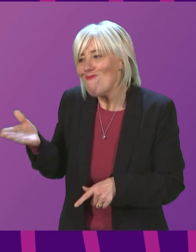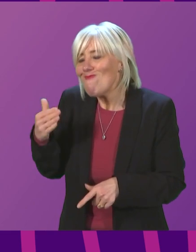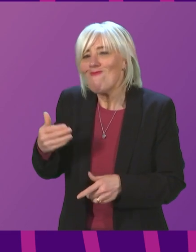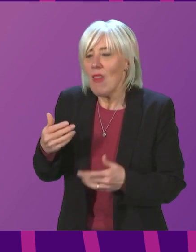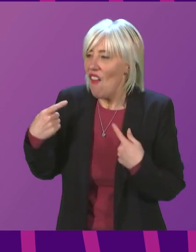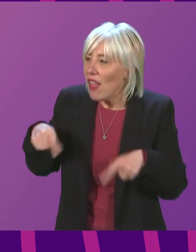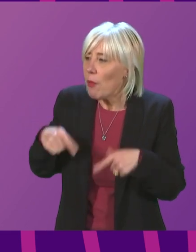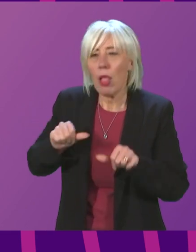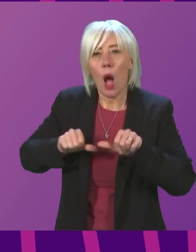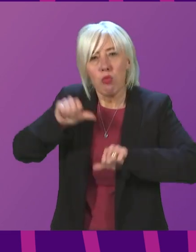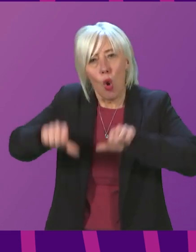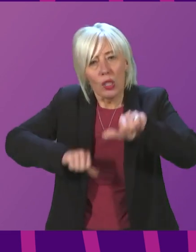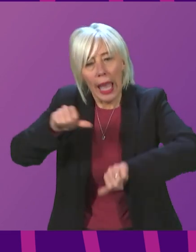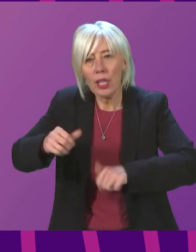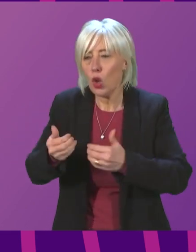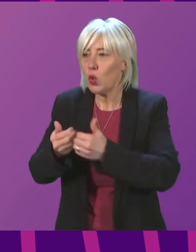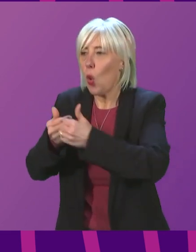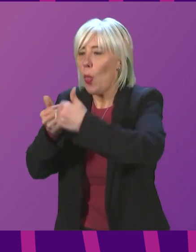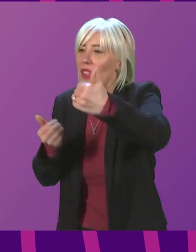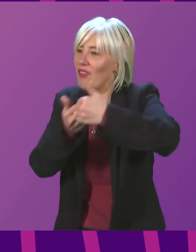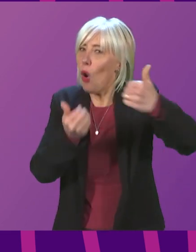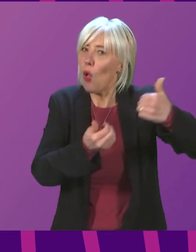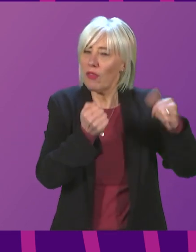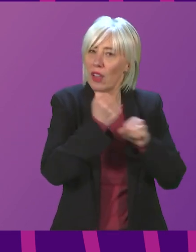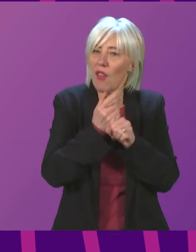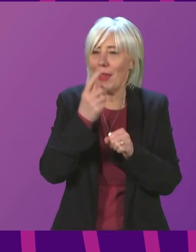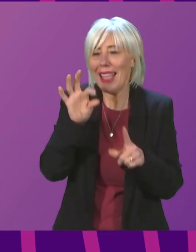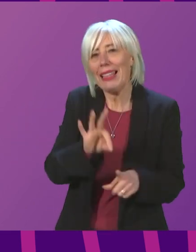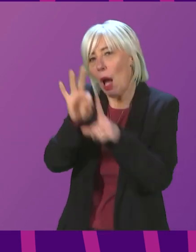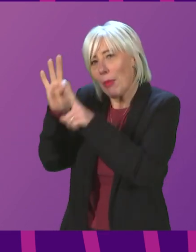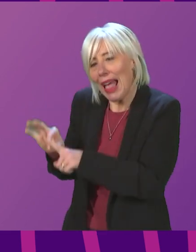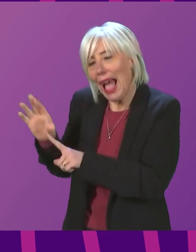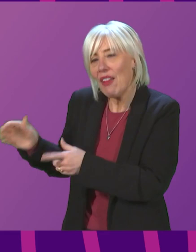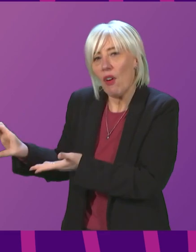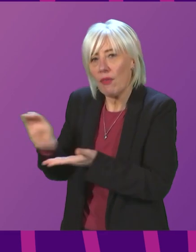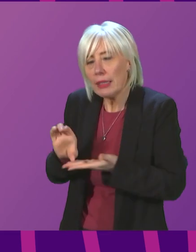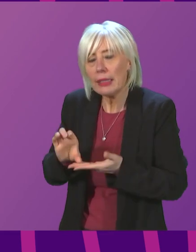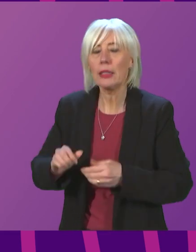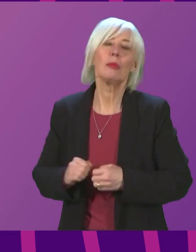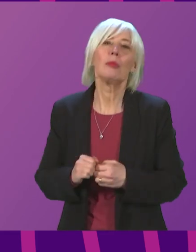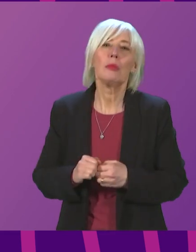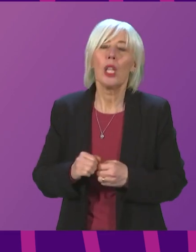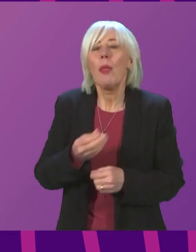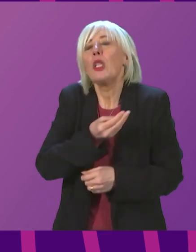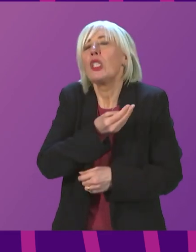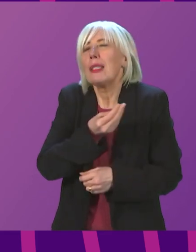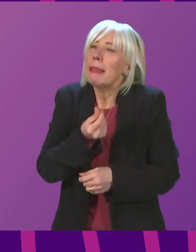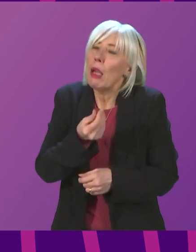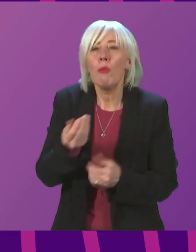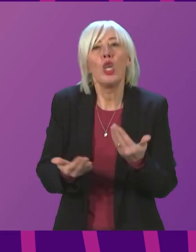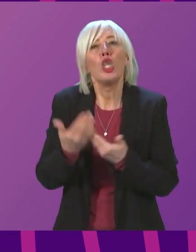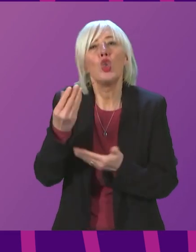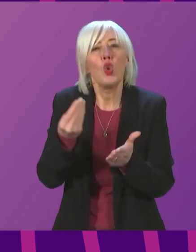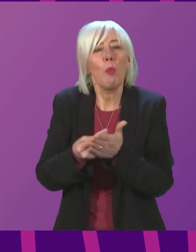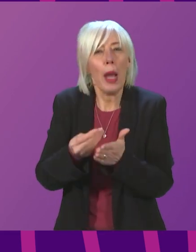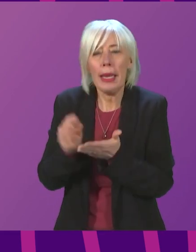whereby our devolved governments can do so. There have been some new money provided, but